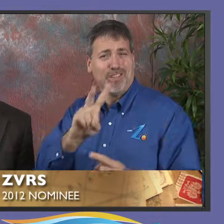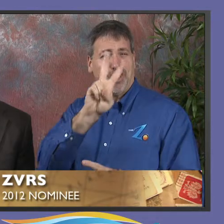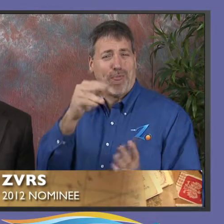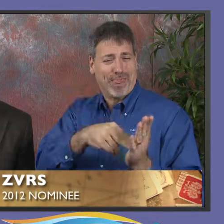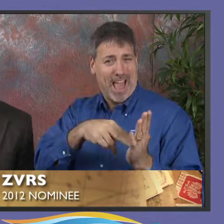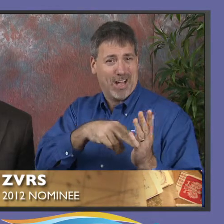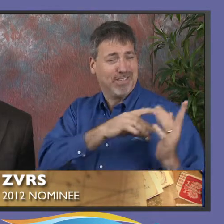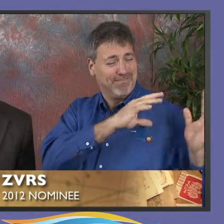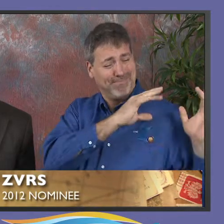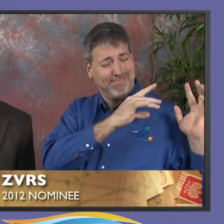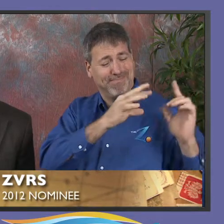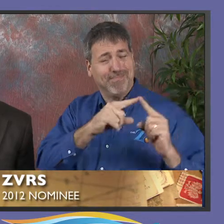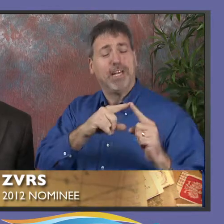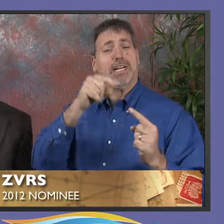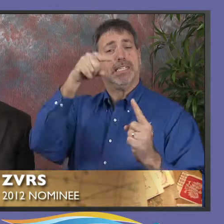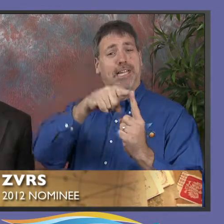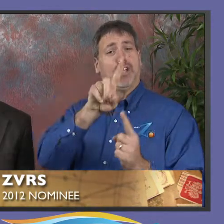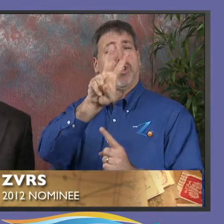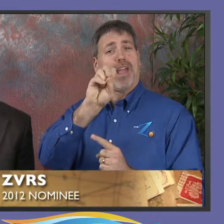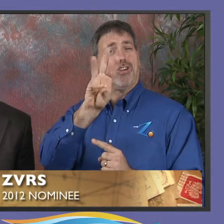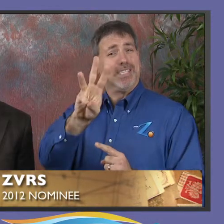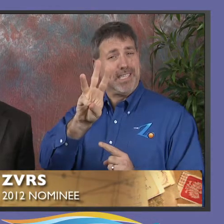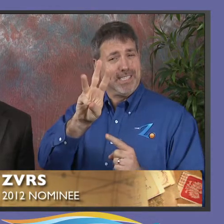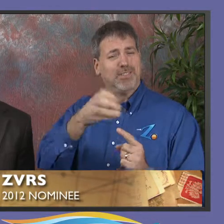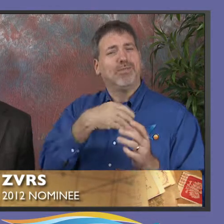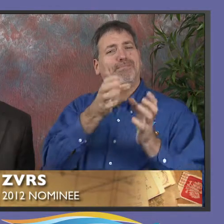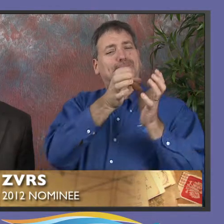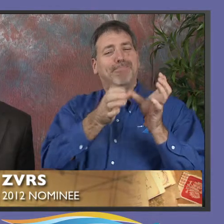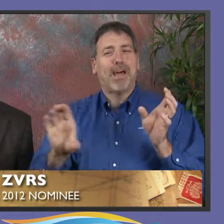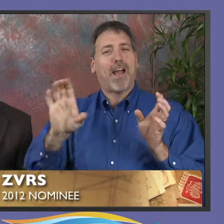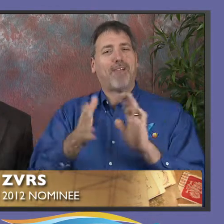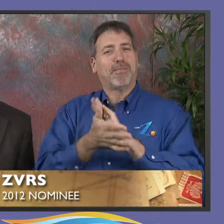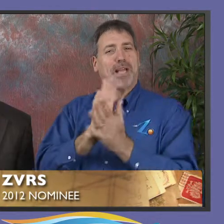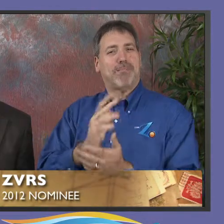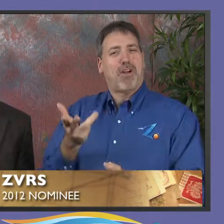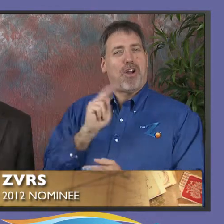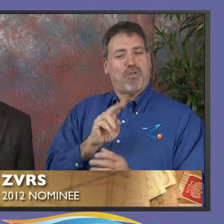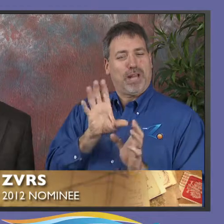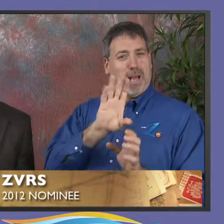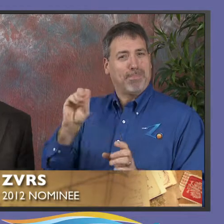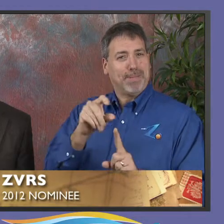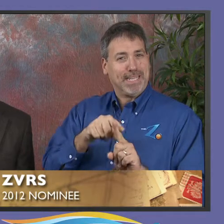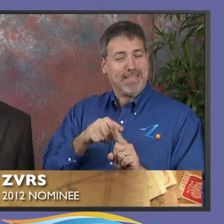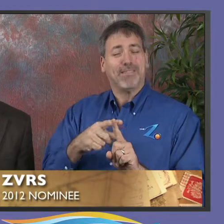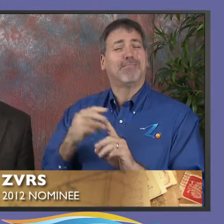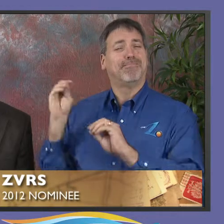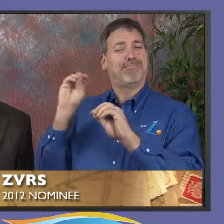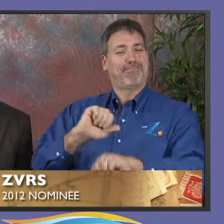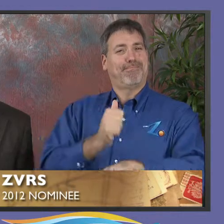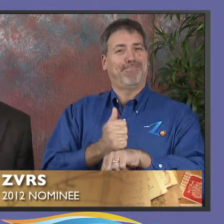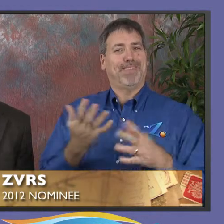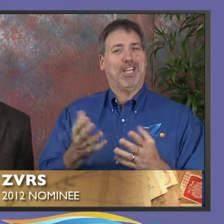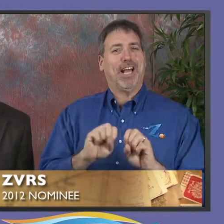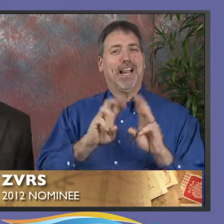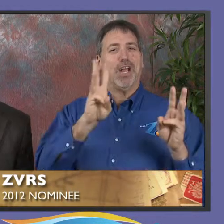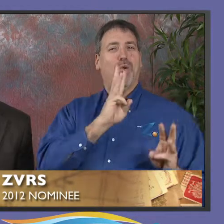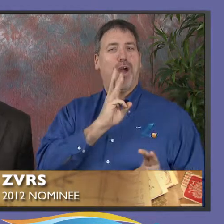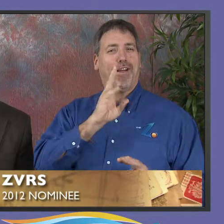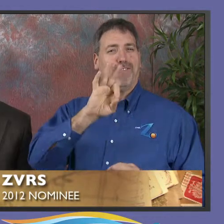ZVRS started back in 2000, until the year 2006 we spun off and became a company of our own,